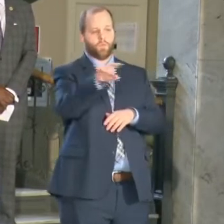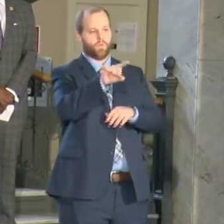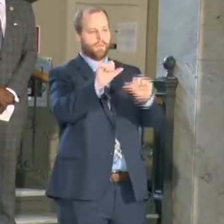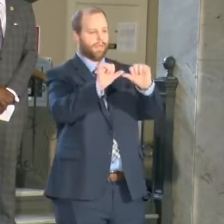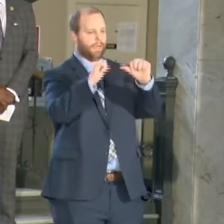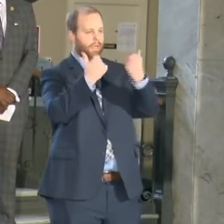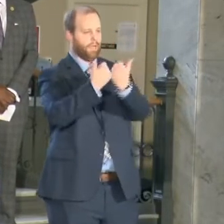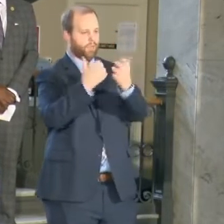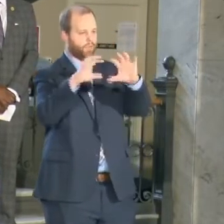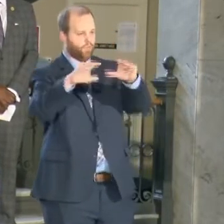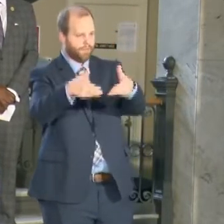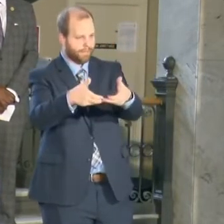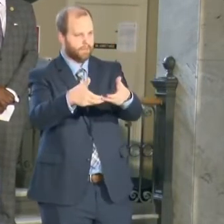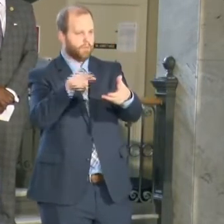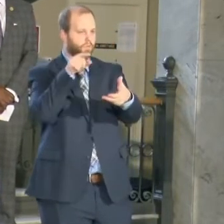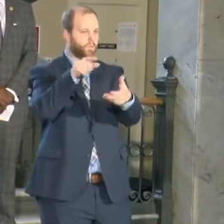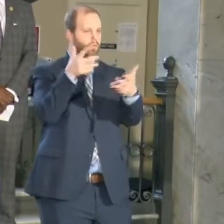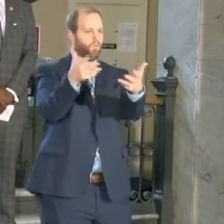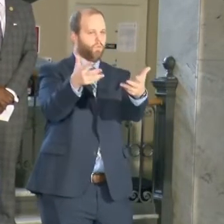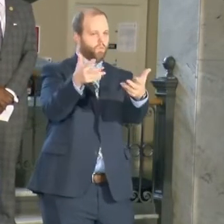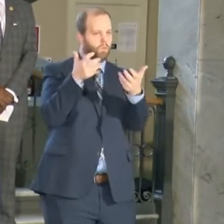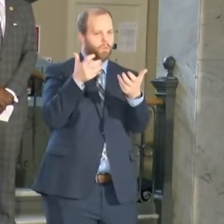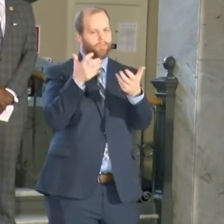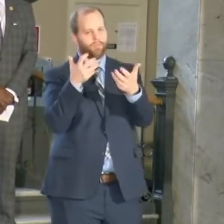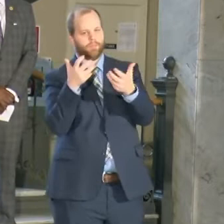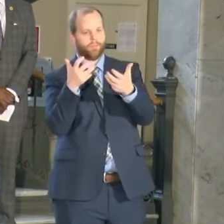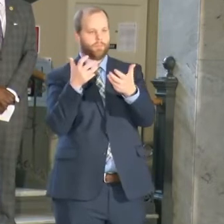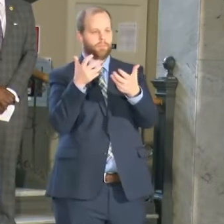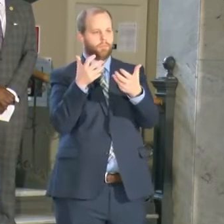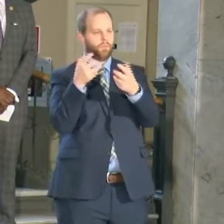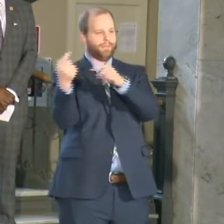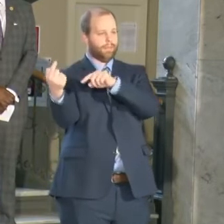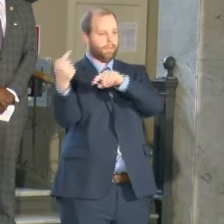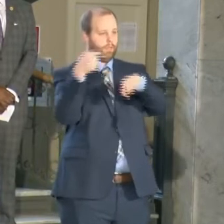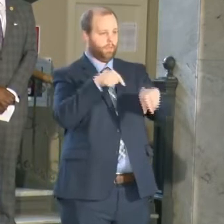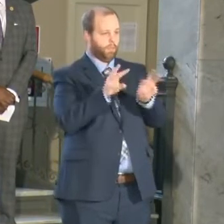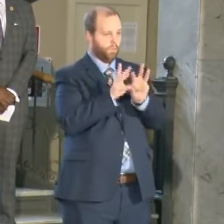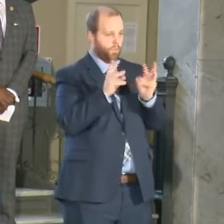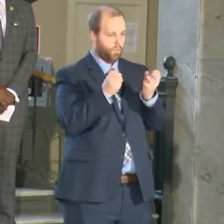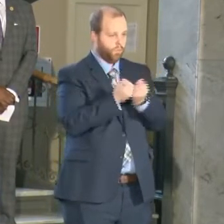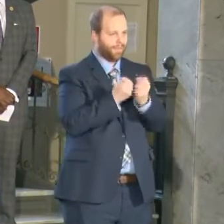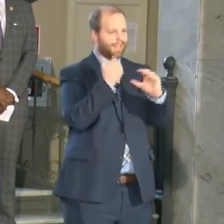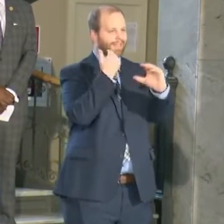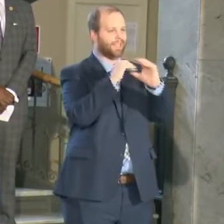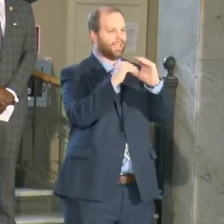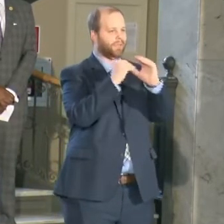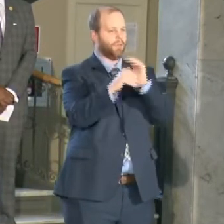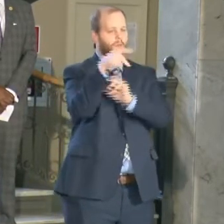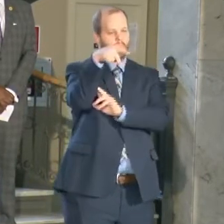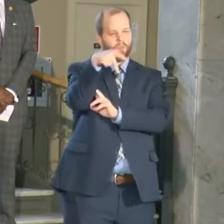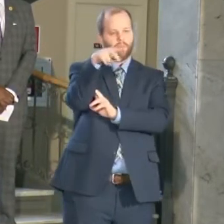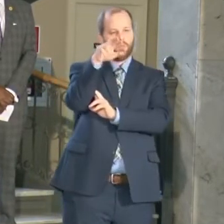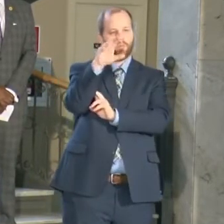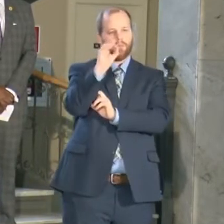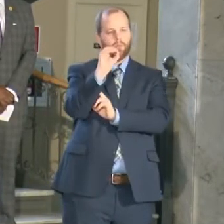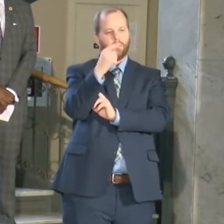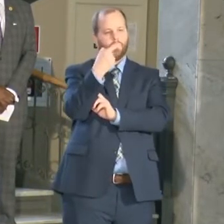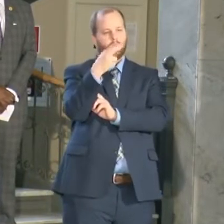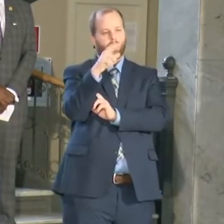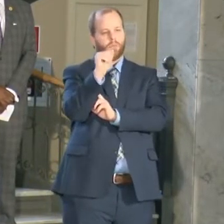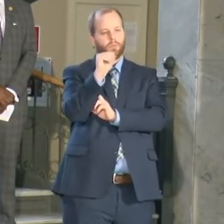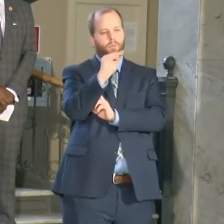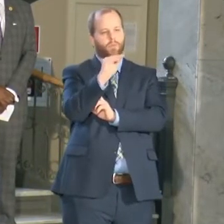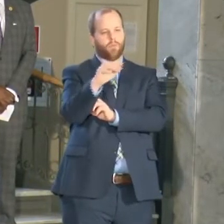to participate in one of our workshops uh you can email program referral at littlerock